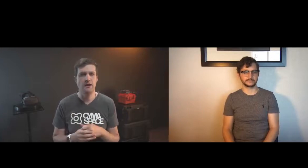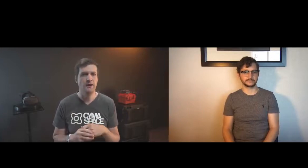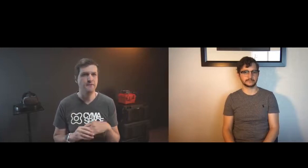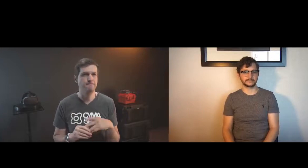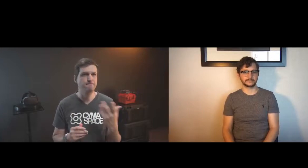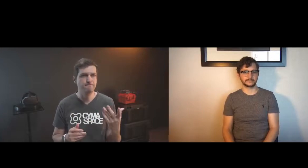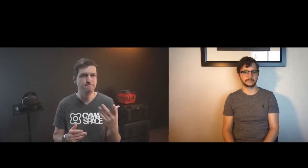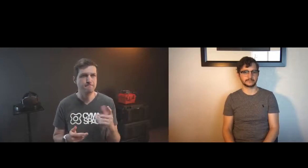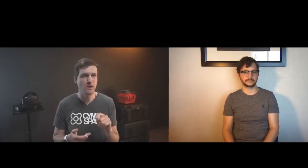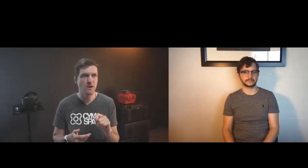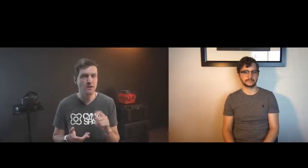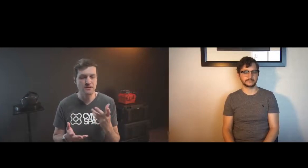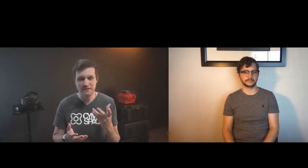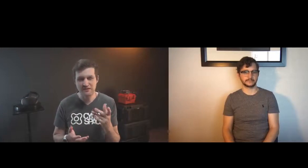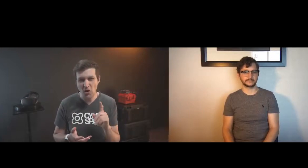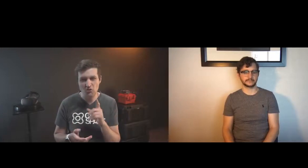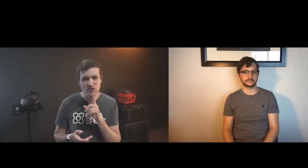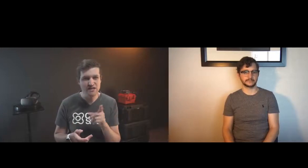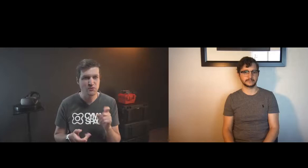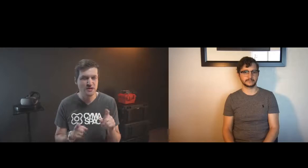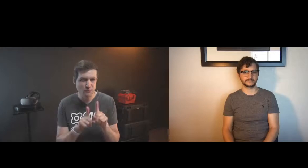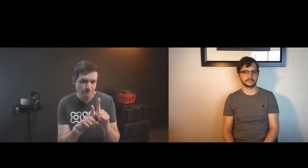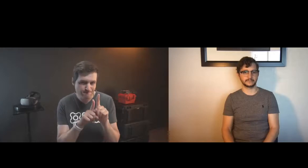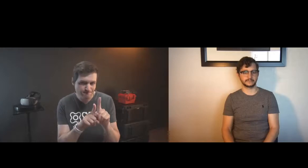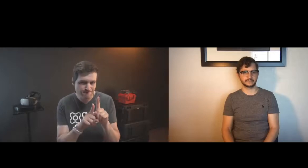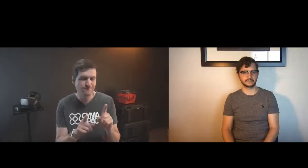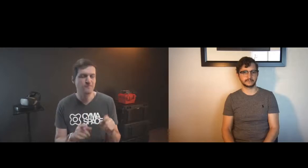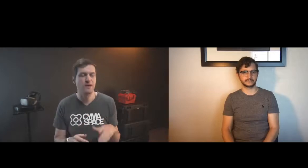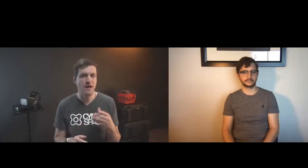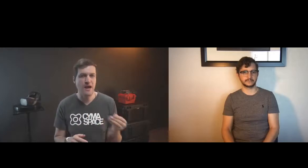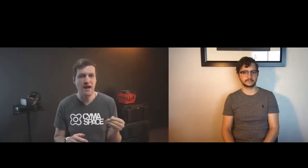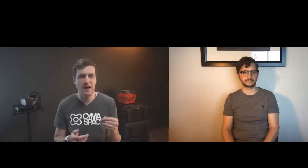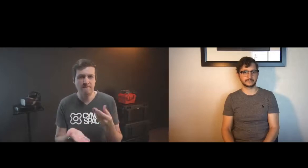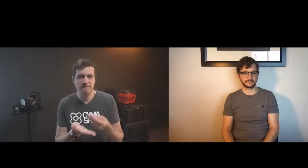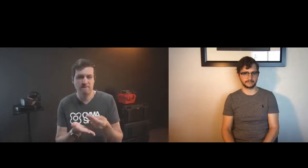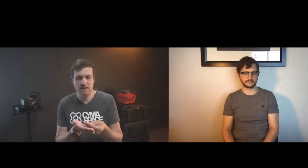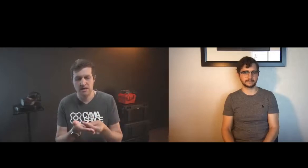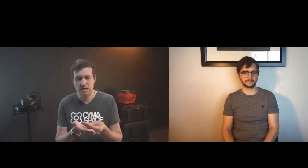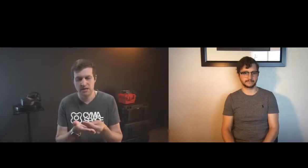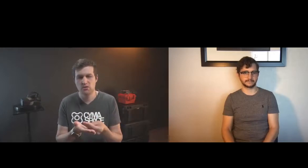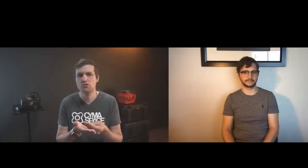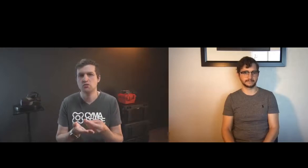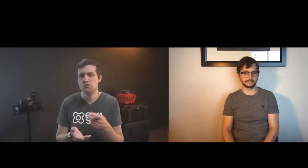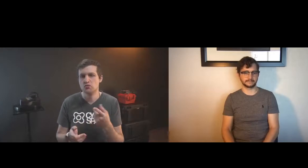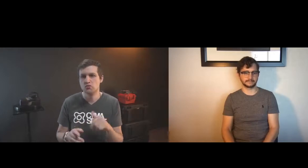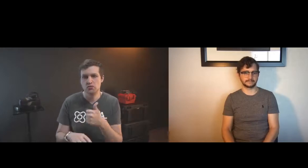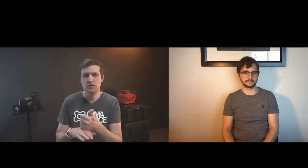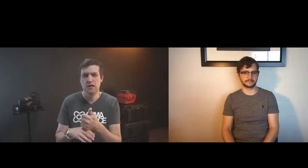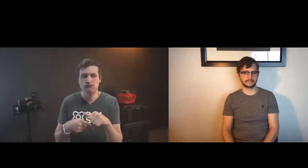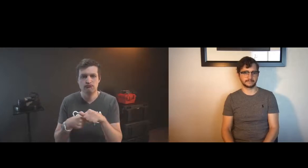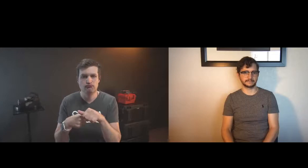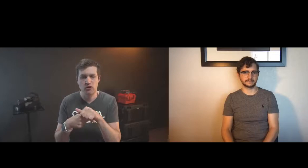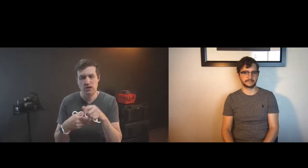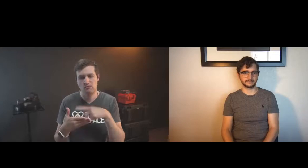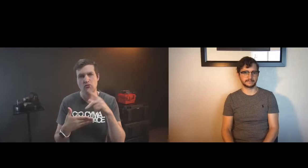and software for these spaces so really we need more mentorship and funding